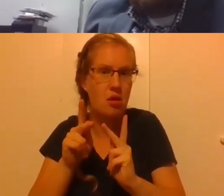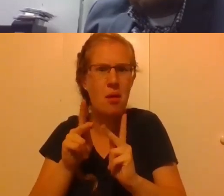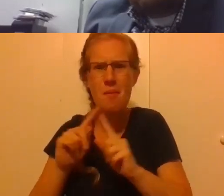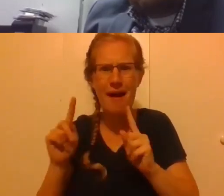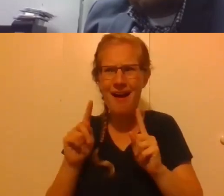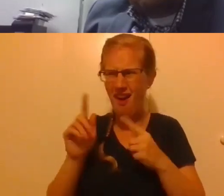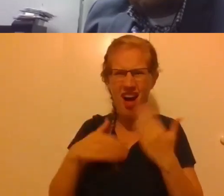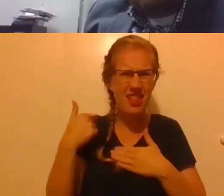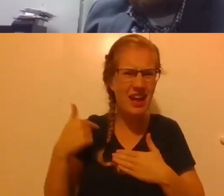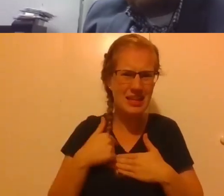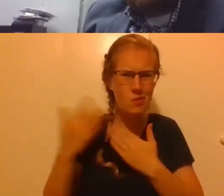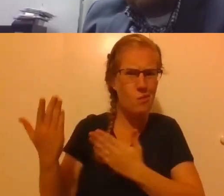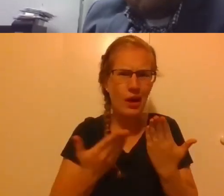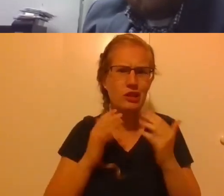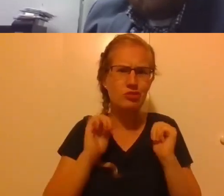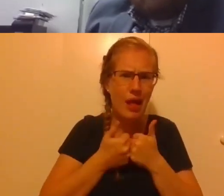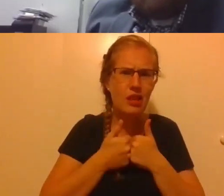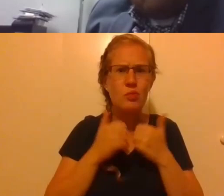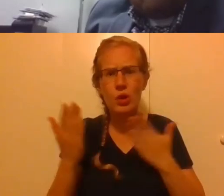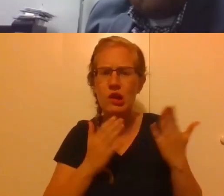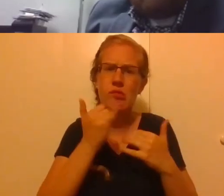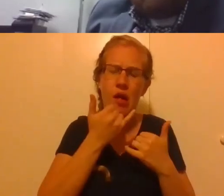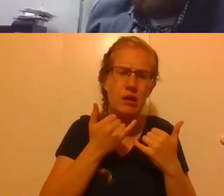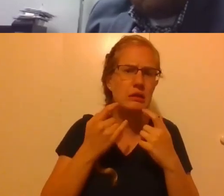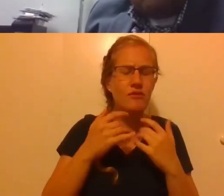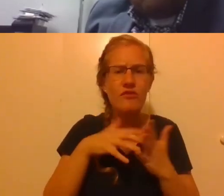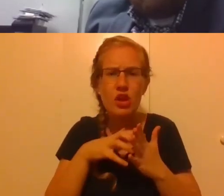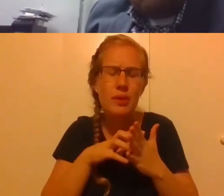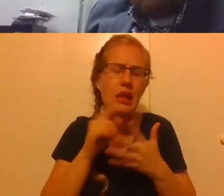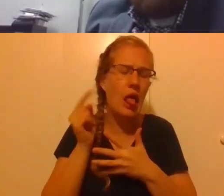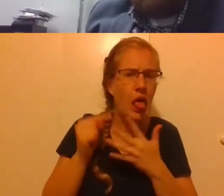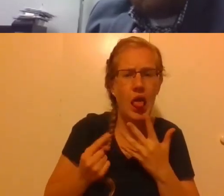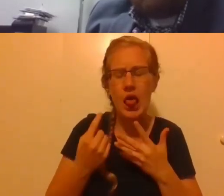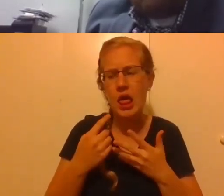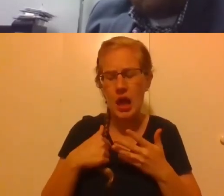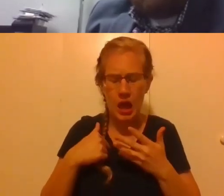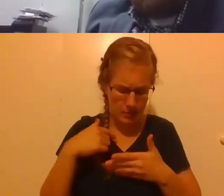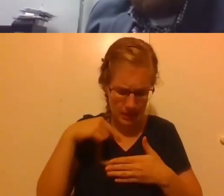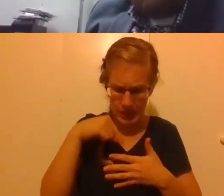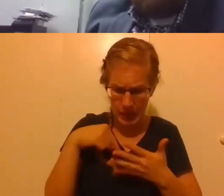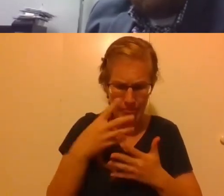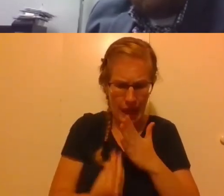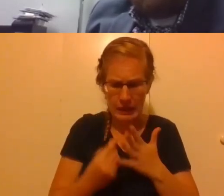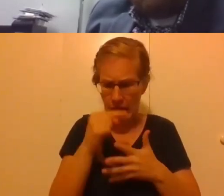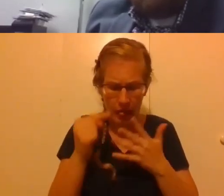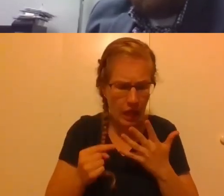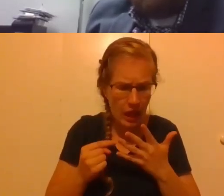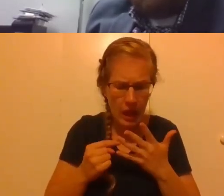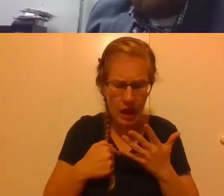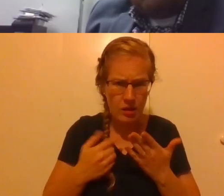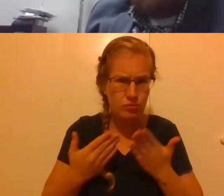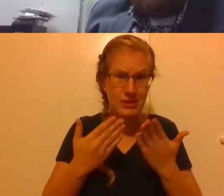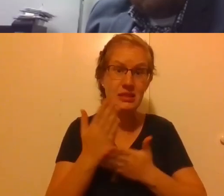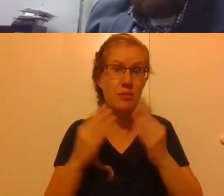our own challenges. We all bring our own weaknesses and vulnerabilities and, uh, we lack in all sorts of different ways. Um, some of